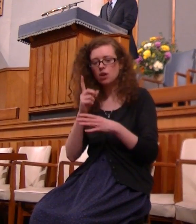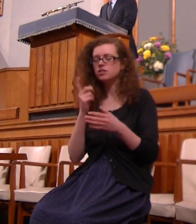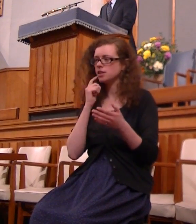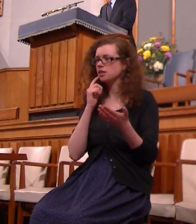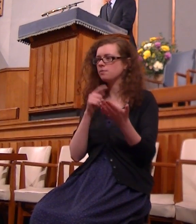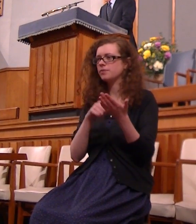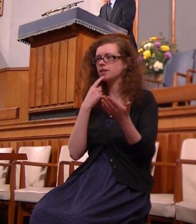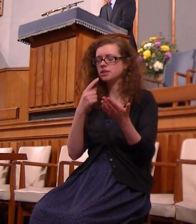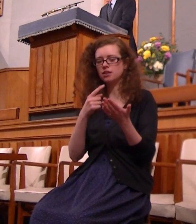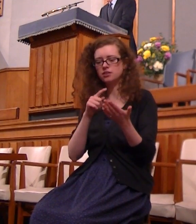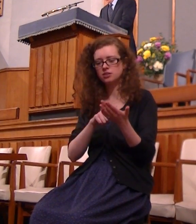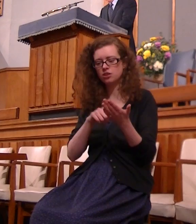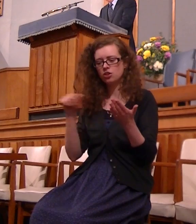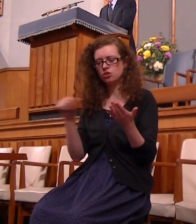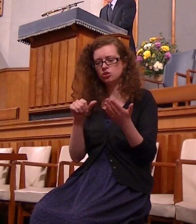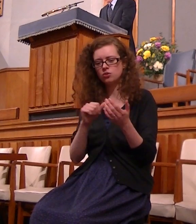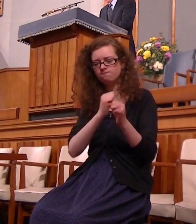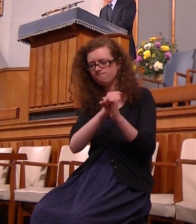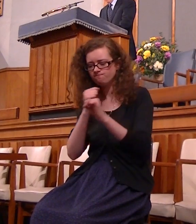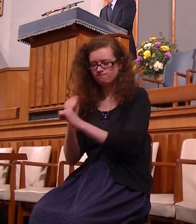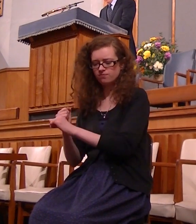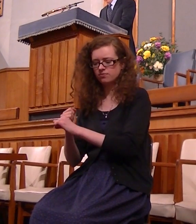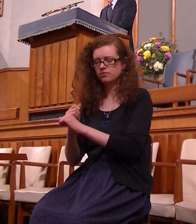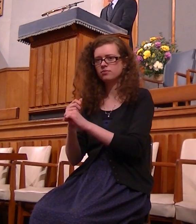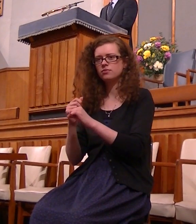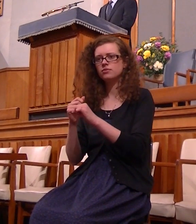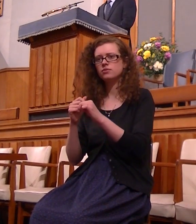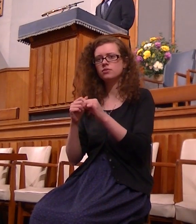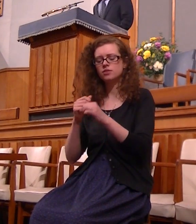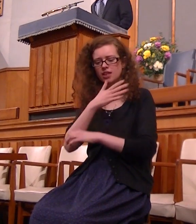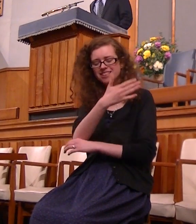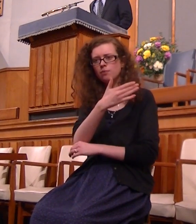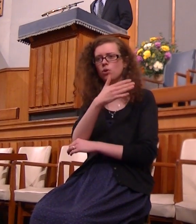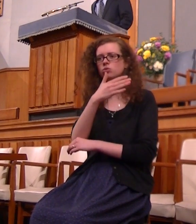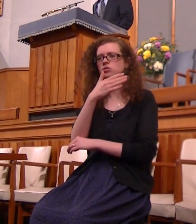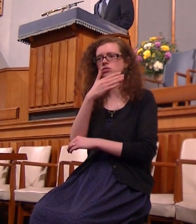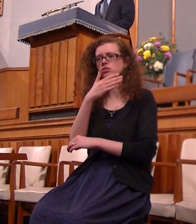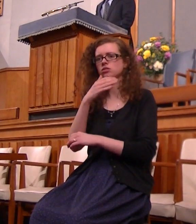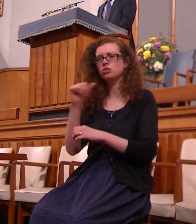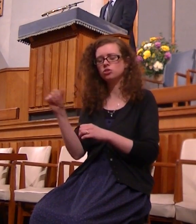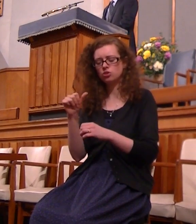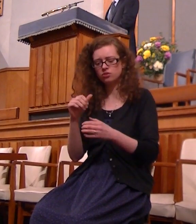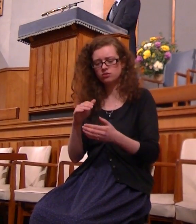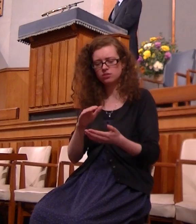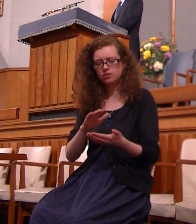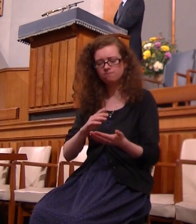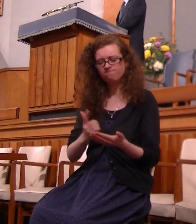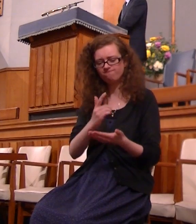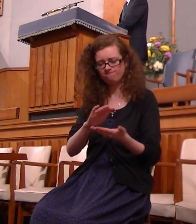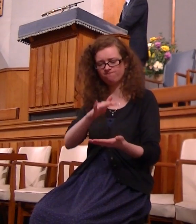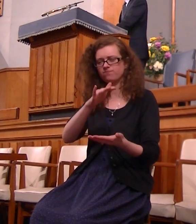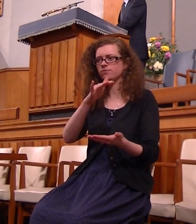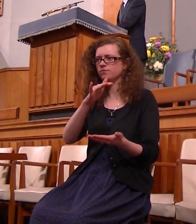the up waymarks signposts make the high heaps literally from the